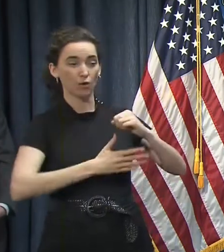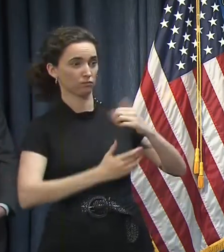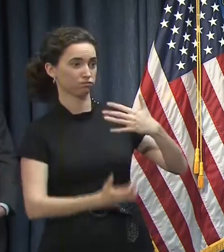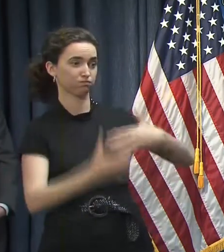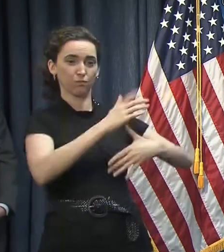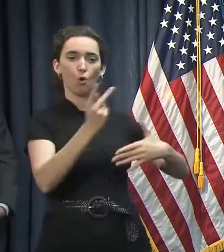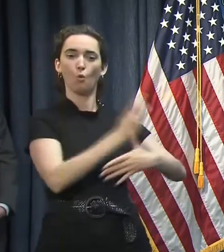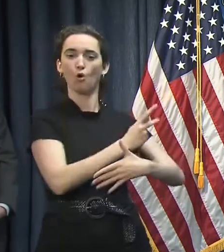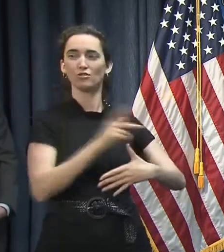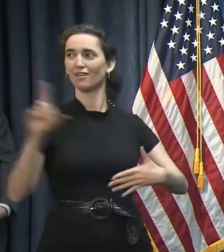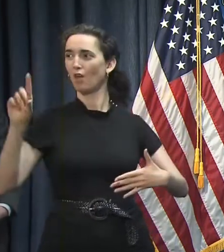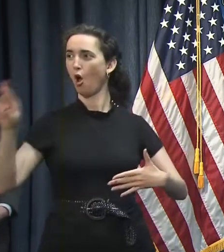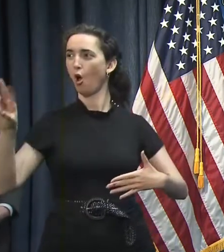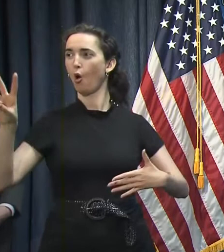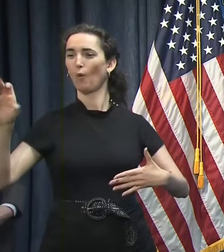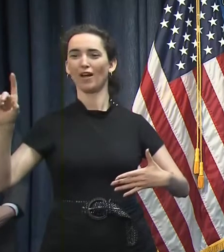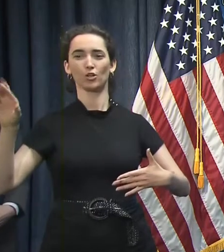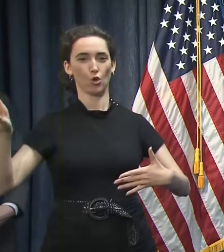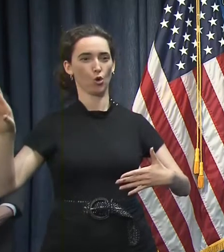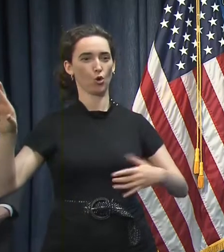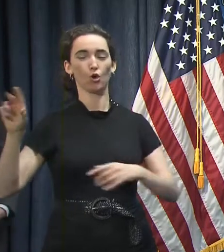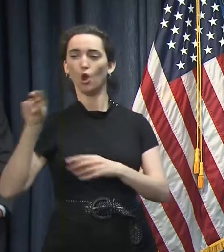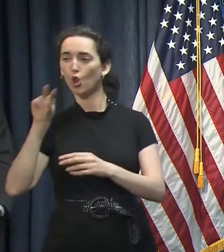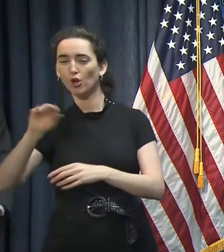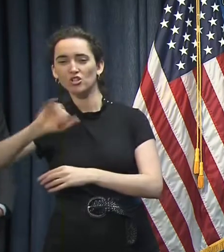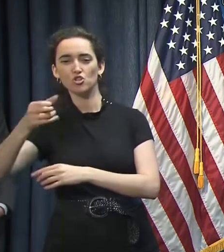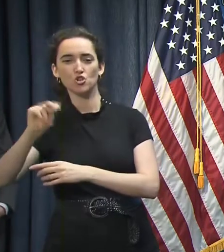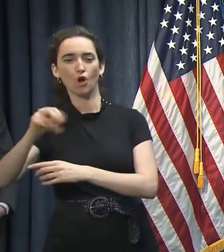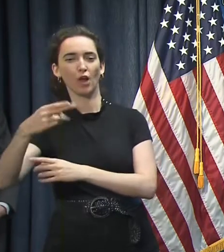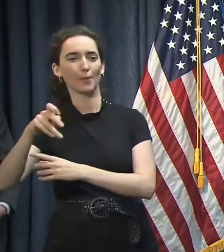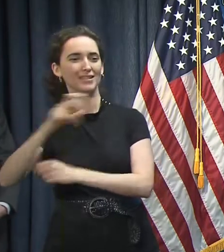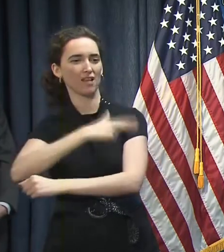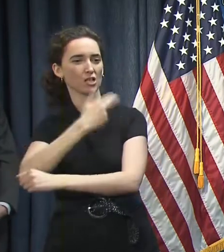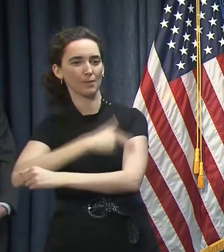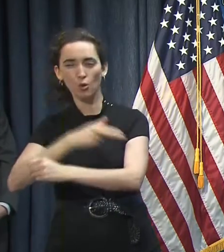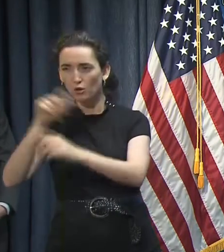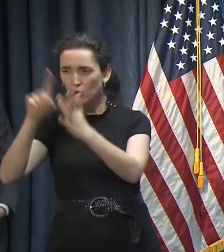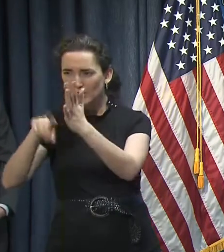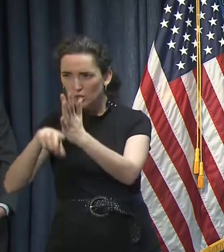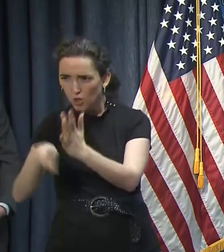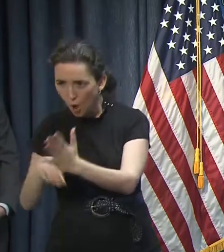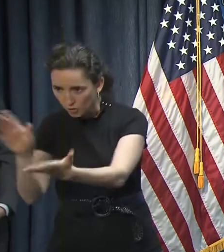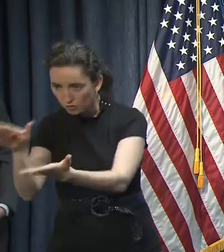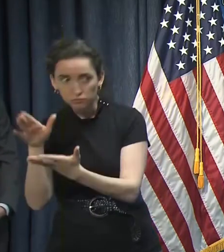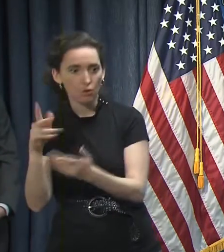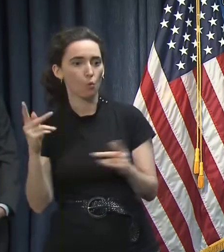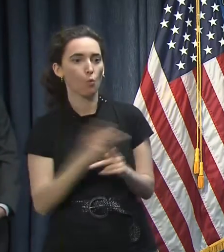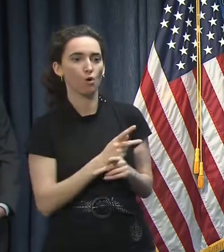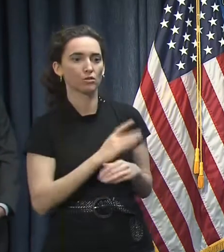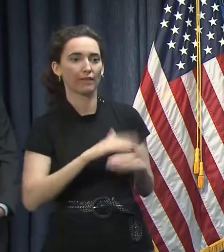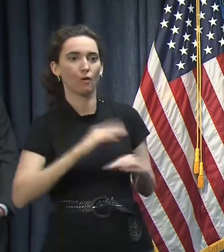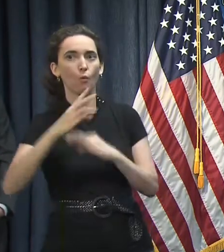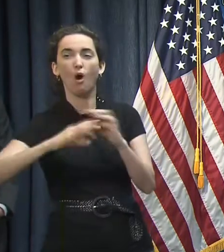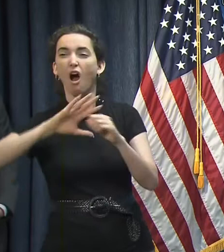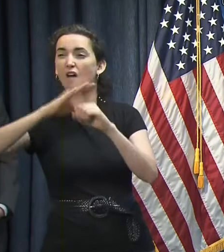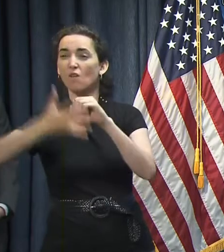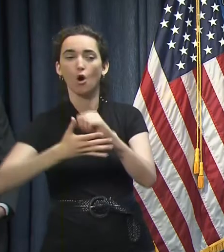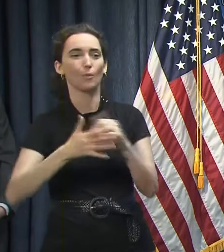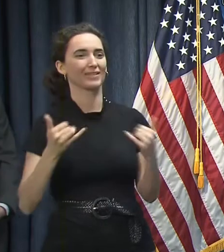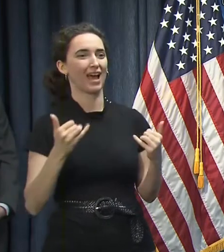according to Dr. Wagner using the John Hopkins data, to where we are in a much better place today.